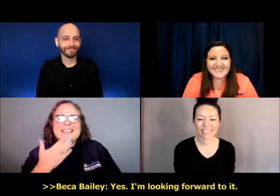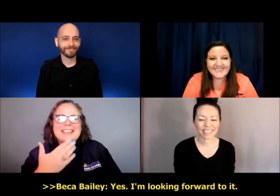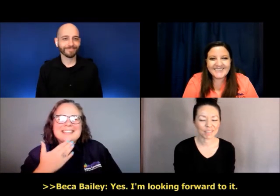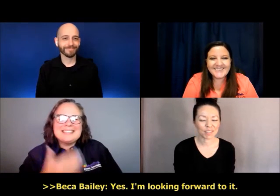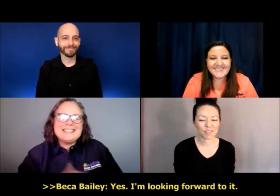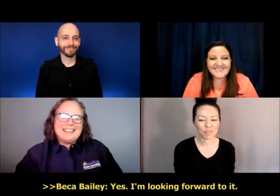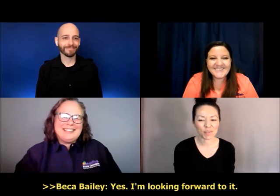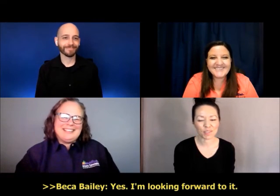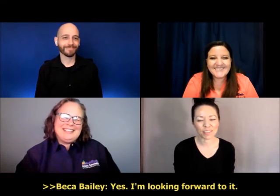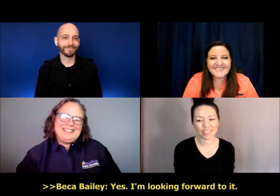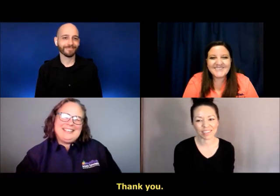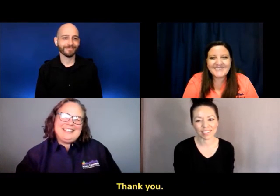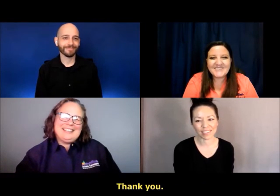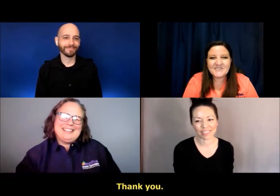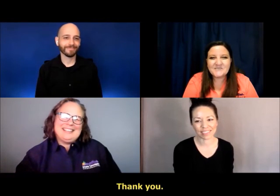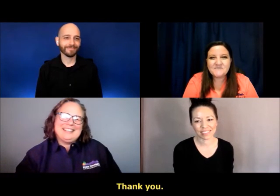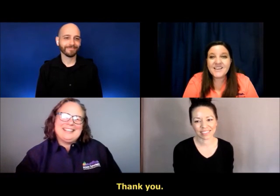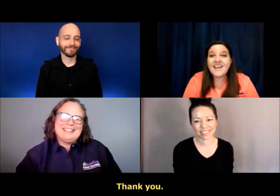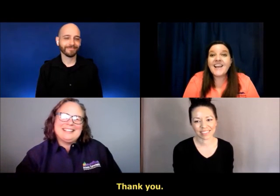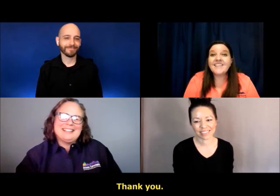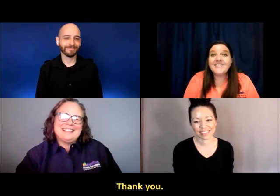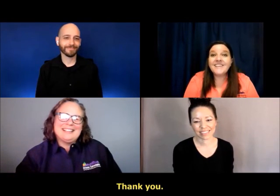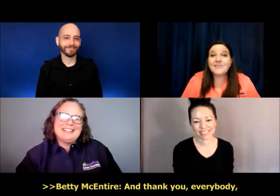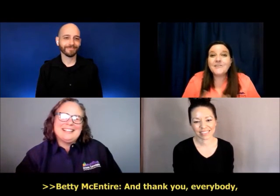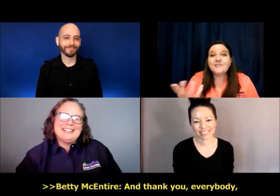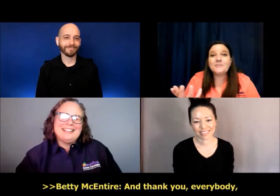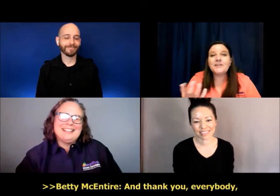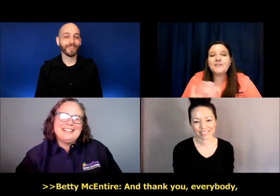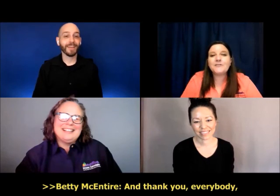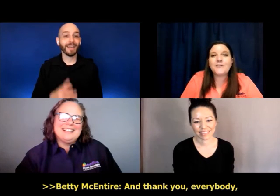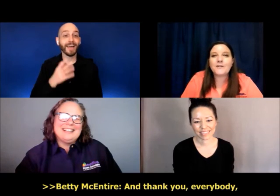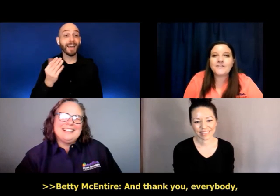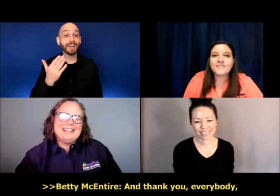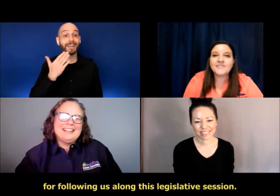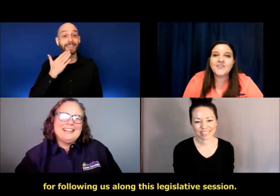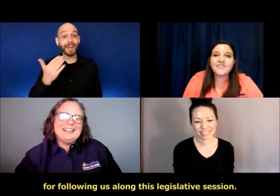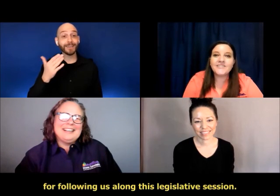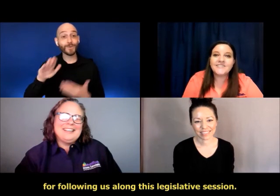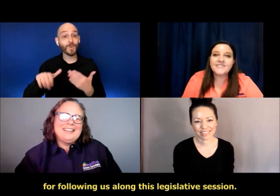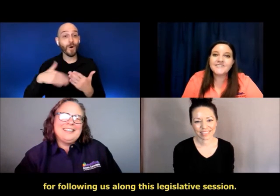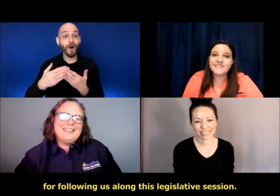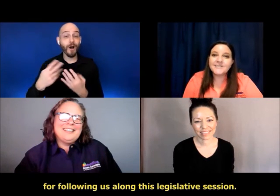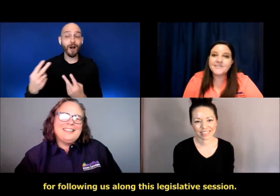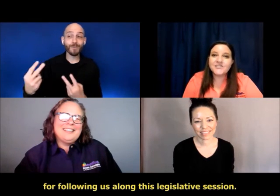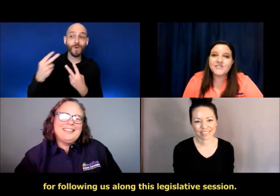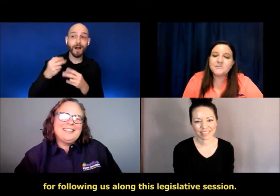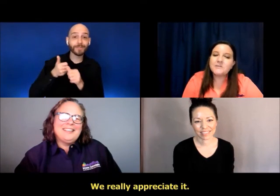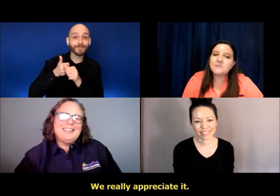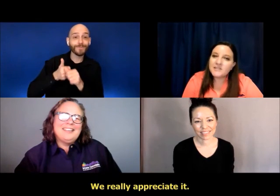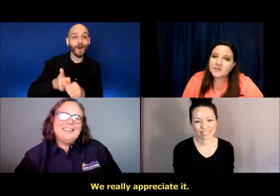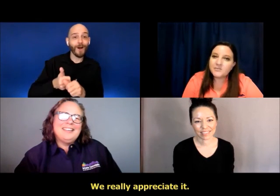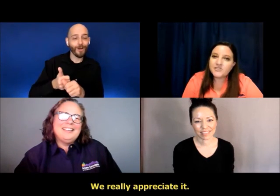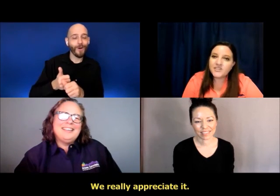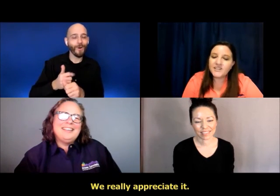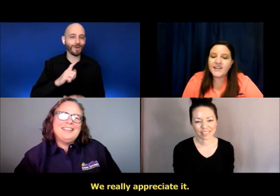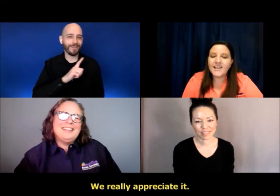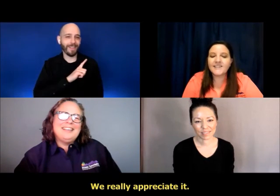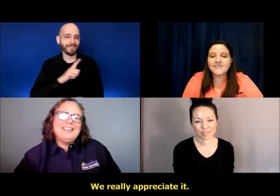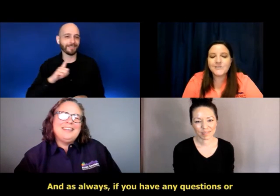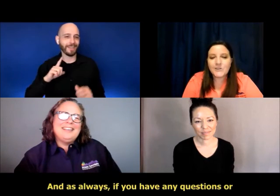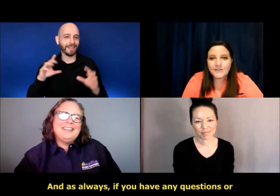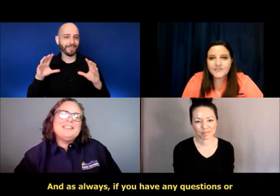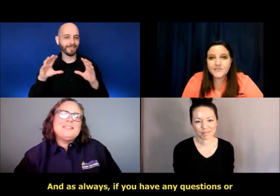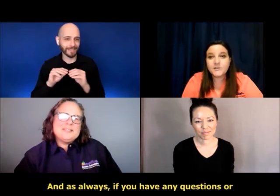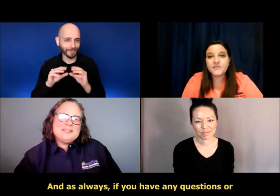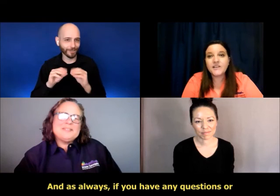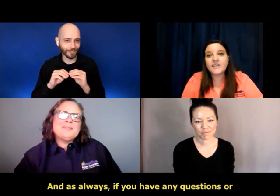Yes, I'm looking forward to it. Thank you. And thank you everybody for following us along this legislative session. We really appreciate it.